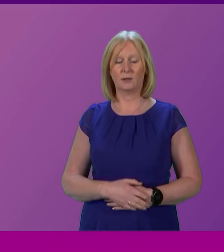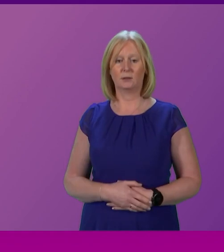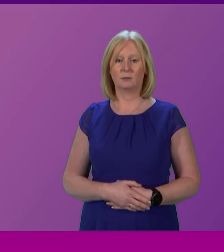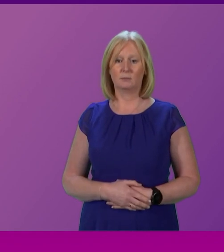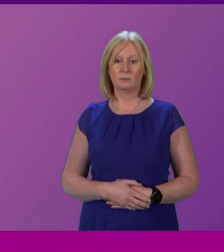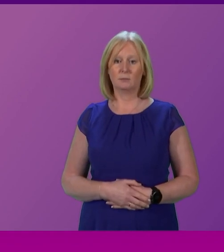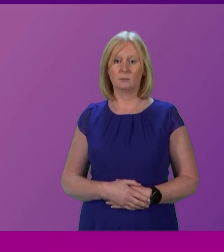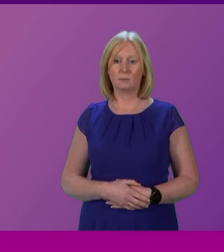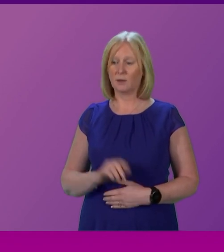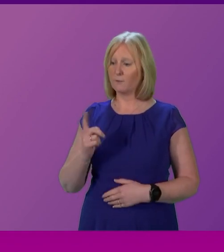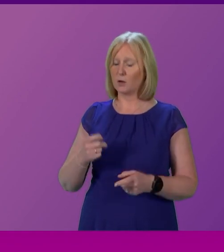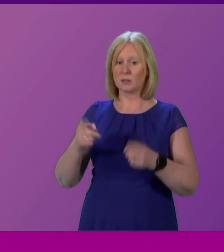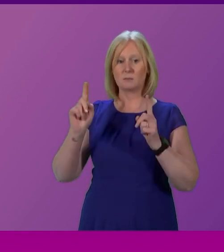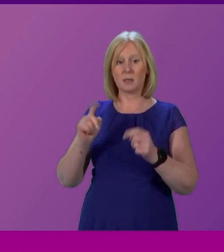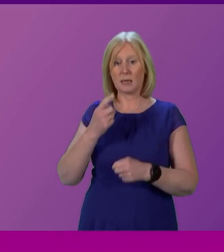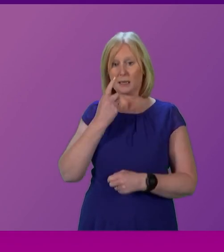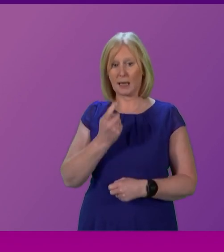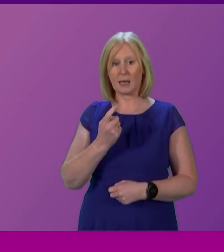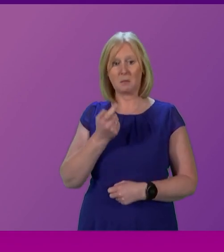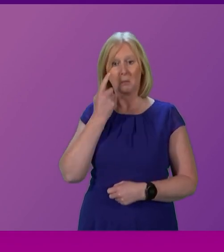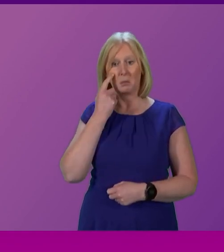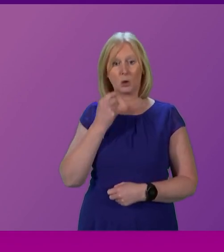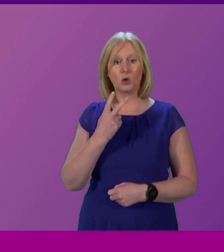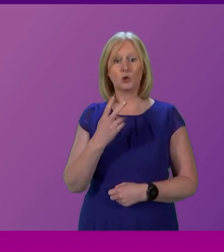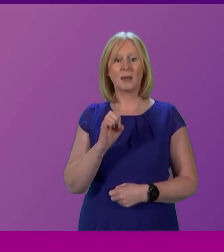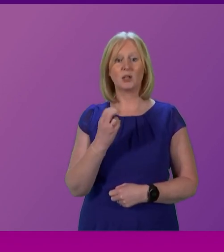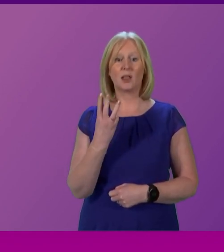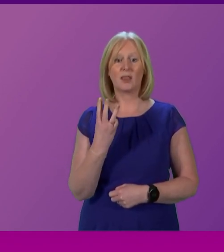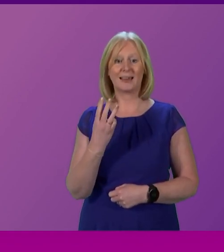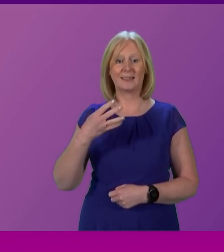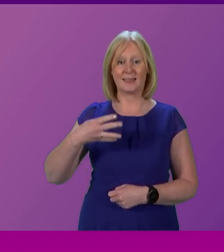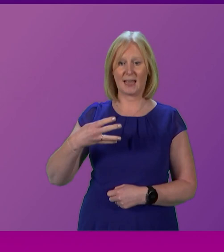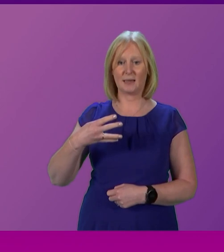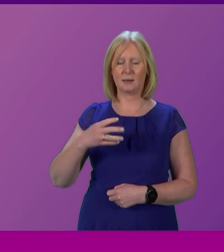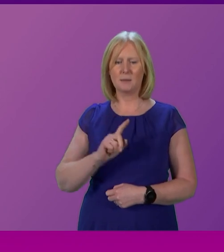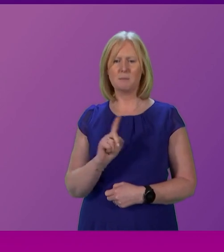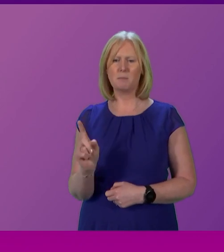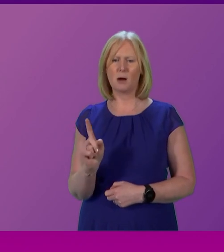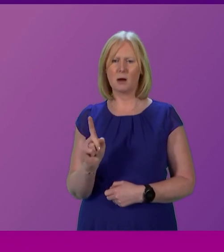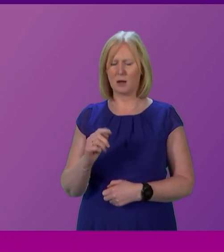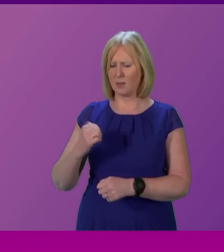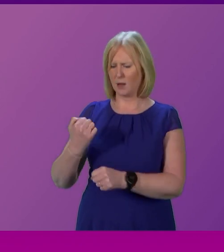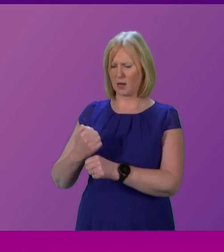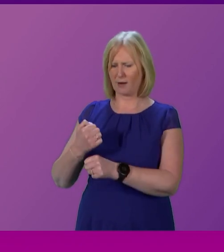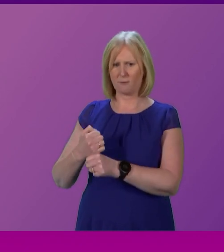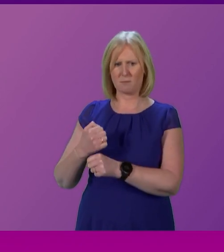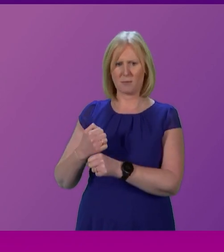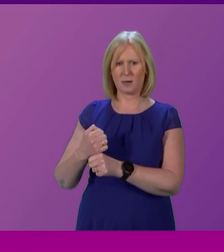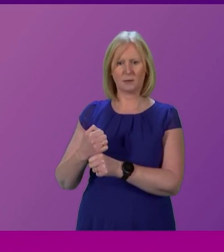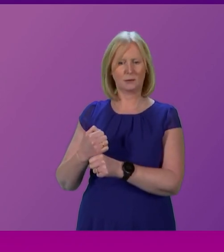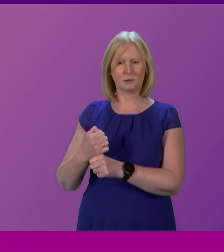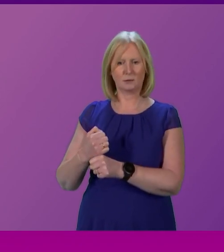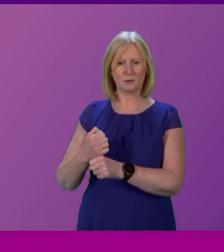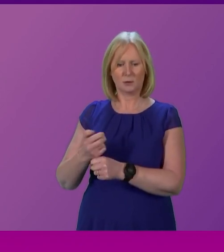words of the First Minister, look to another referendum in 2039. But it is a subject about which the Government has never sought to engage